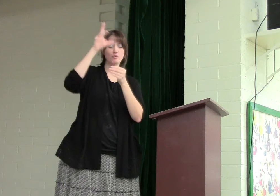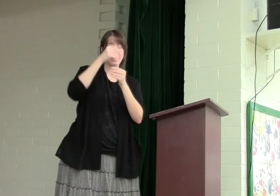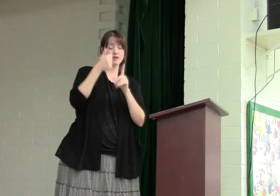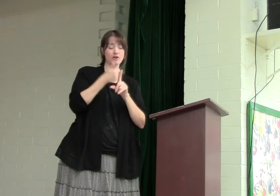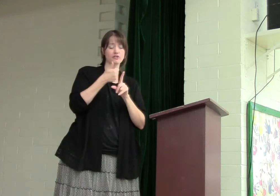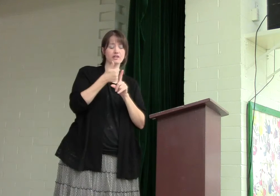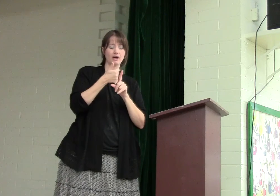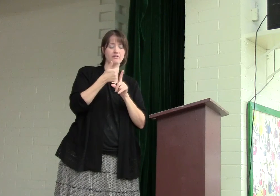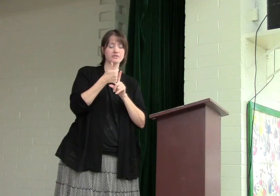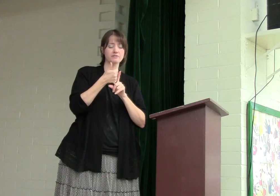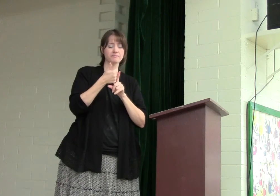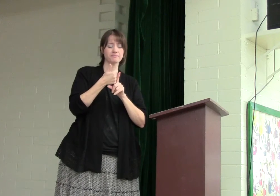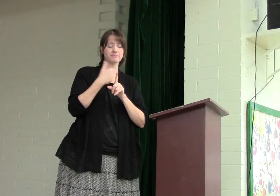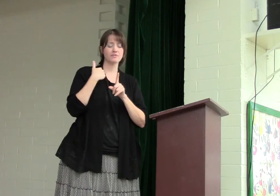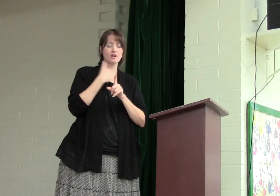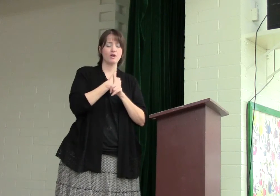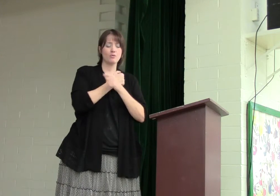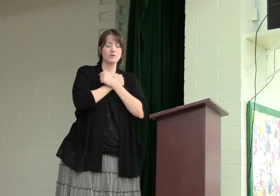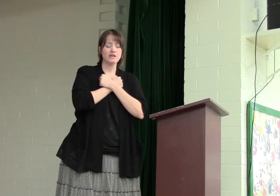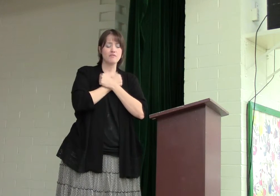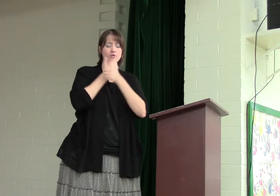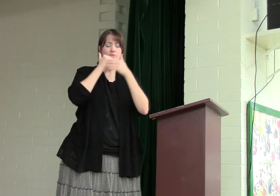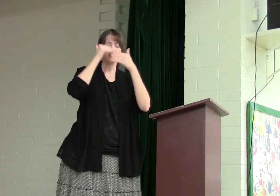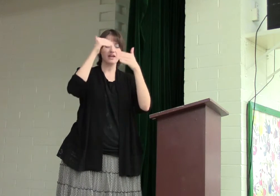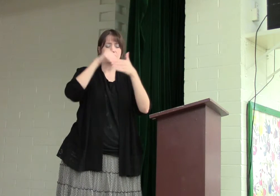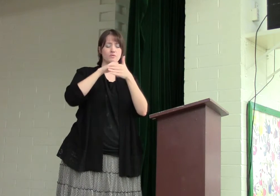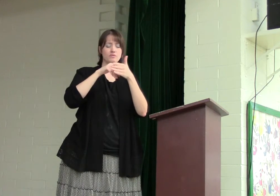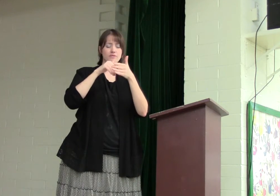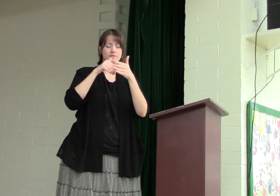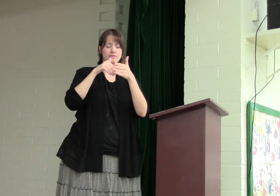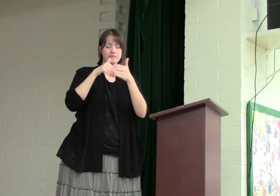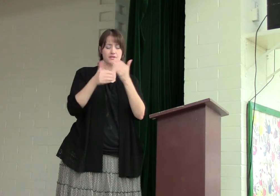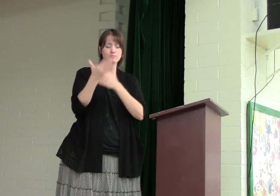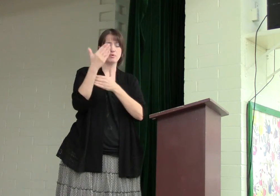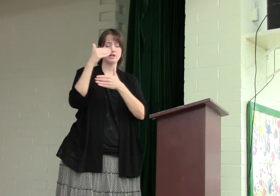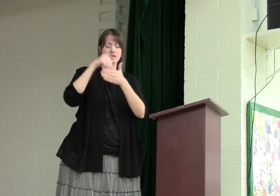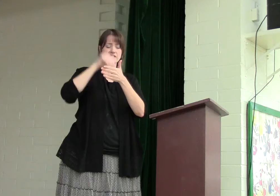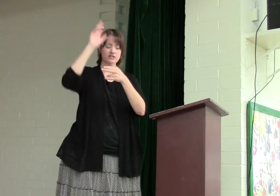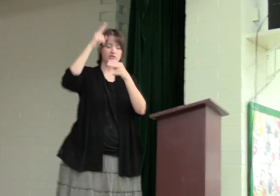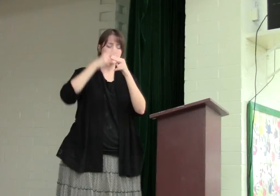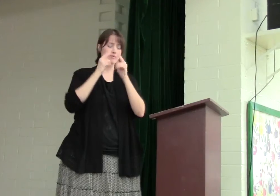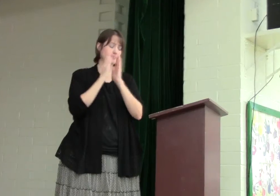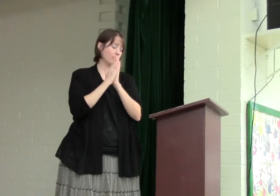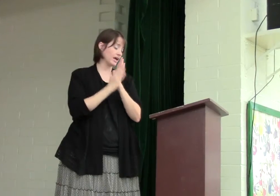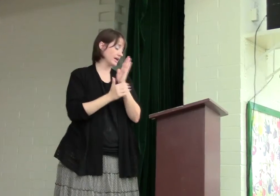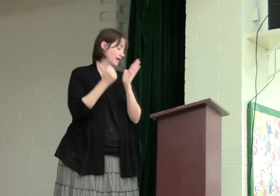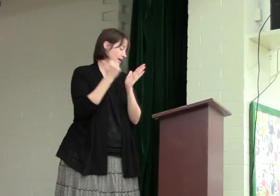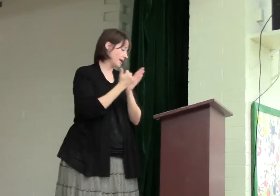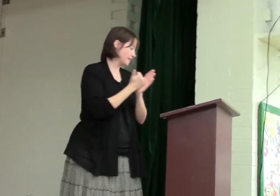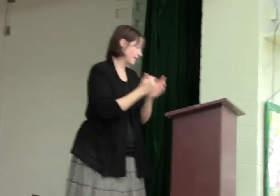and ourselves. We love you and we thank you this morning. It's in your name we pray. Amen.